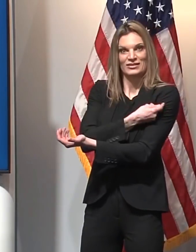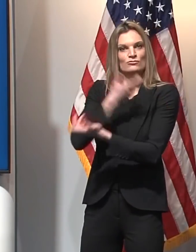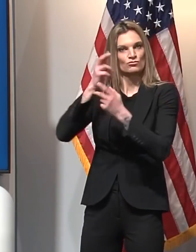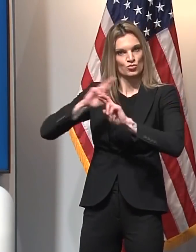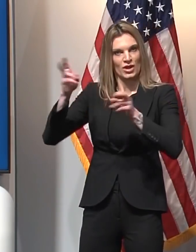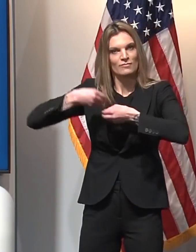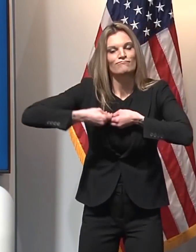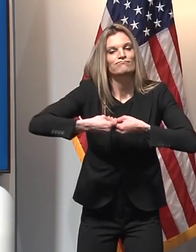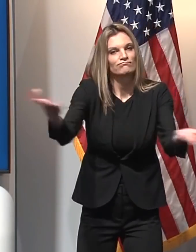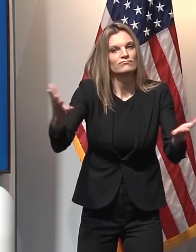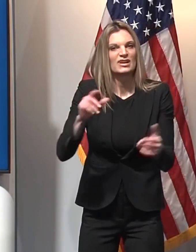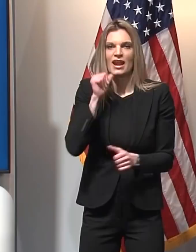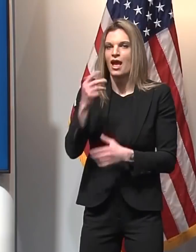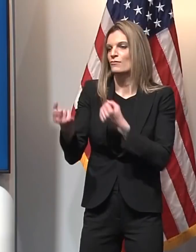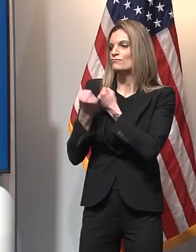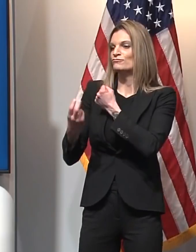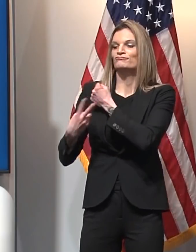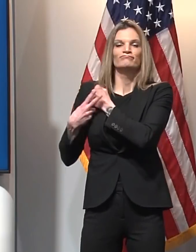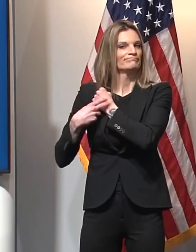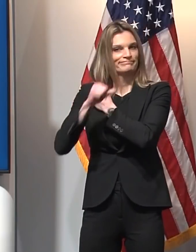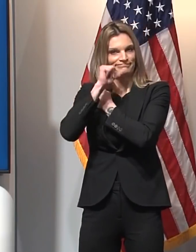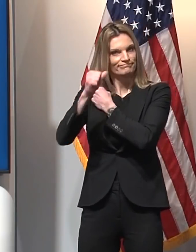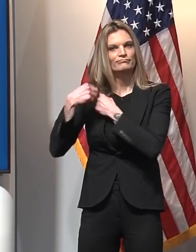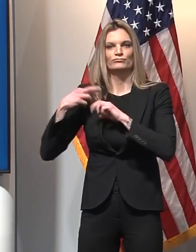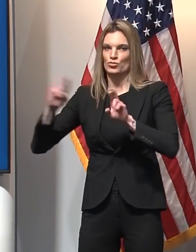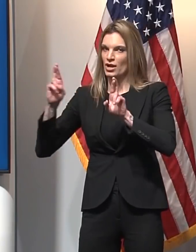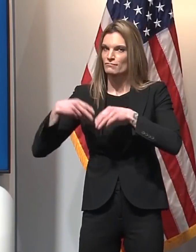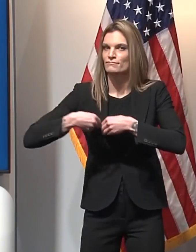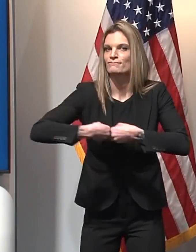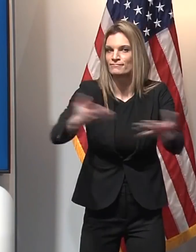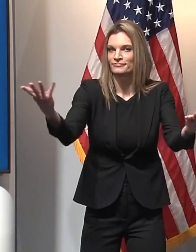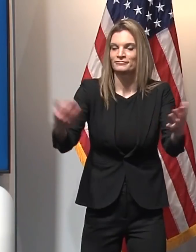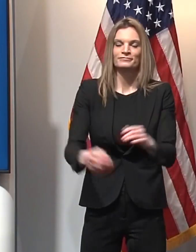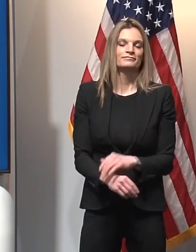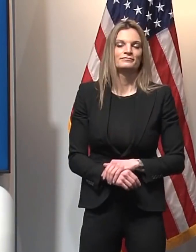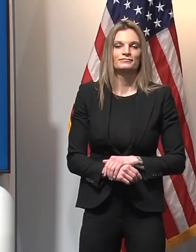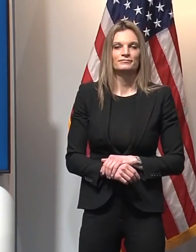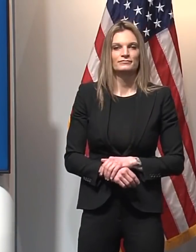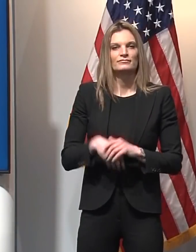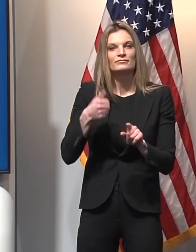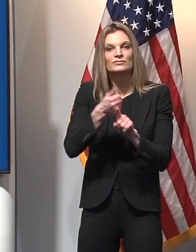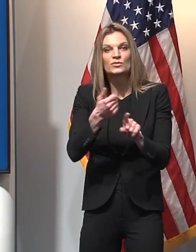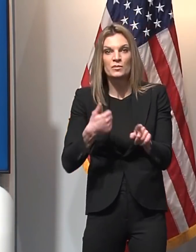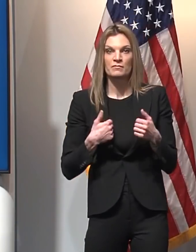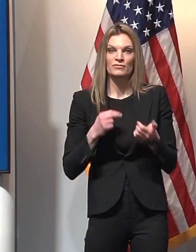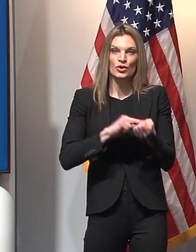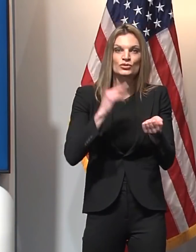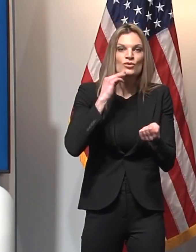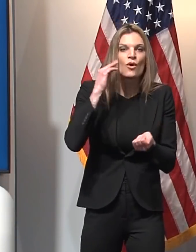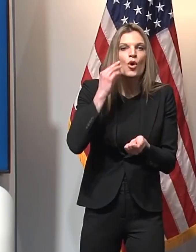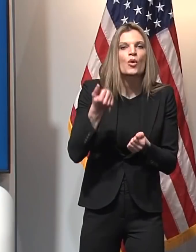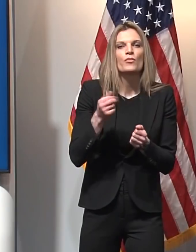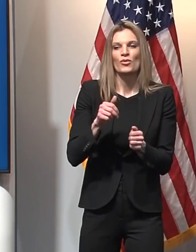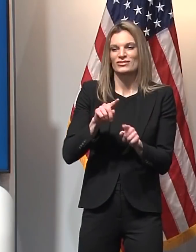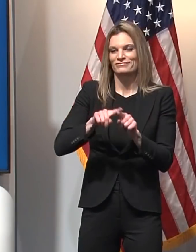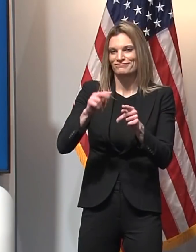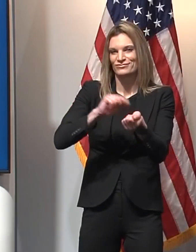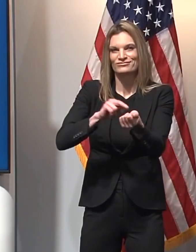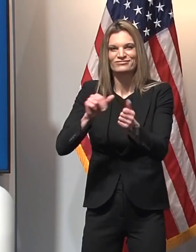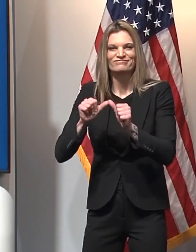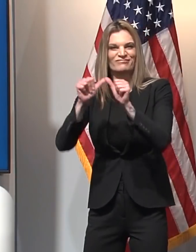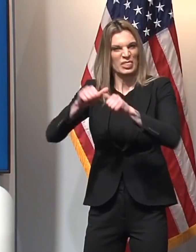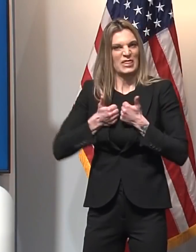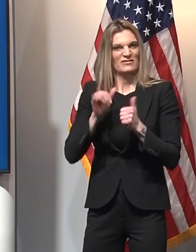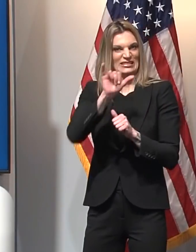to be administered. Every resident and staff in a skilled nursing facility has been offered a first dose of the vaccine